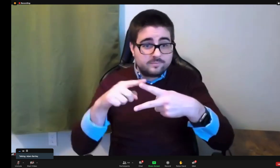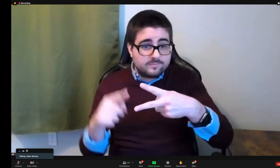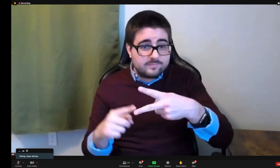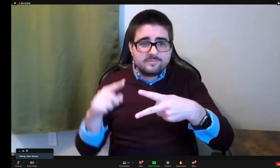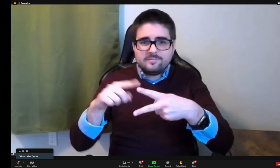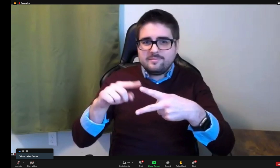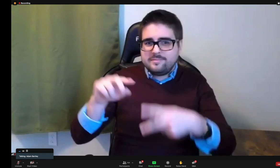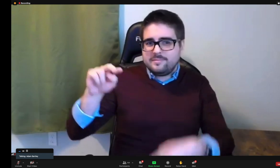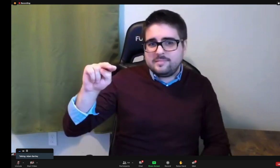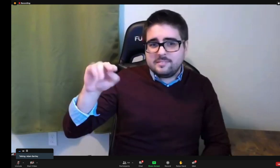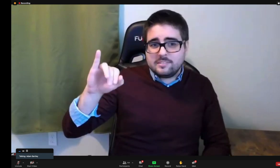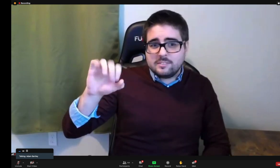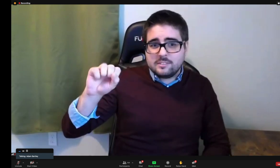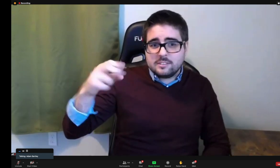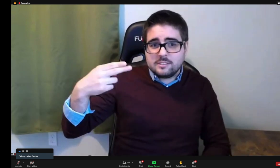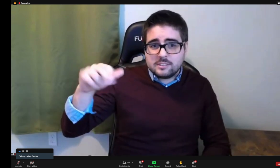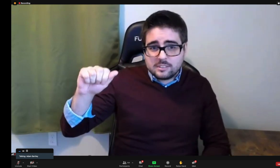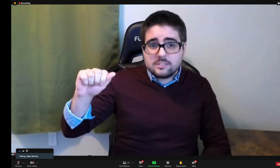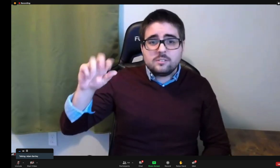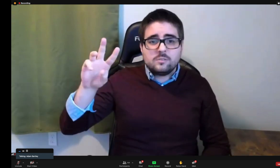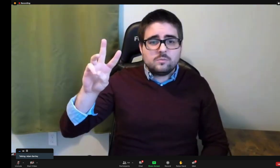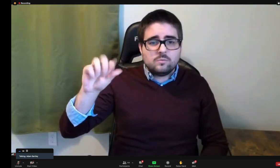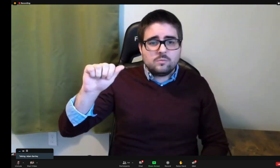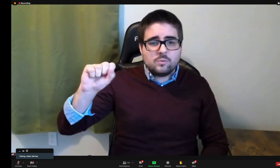With that, I want to invite two people now to the screen.